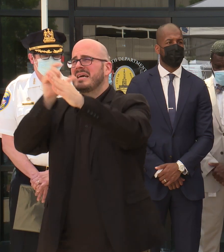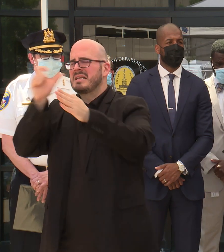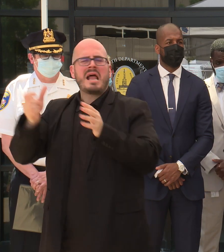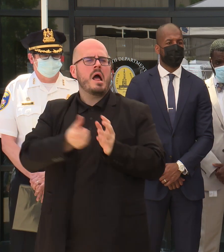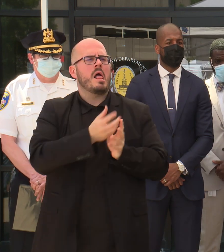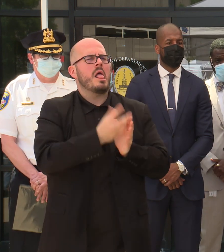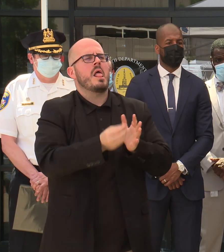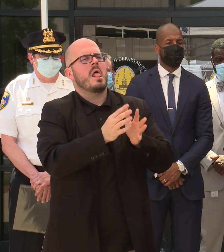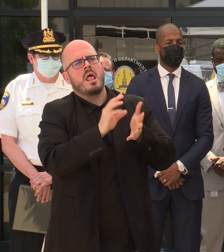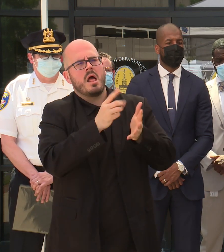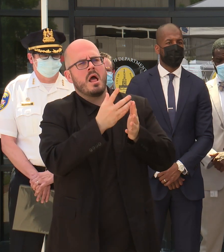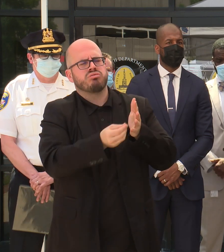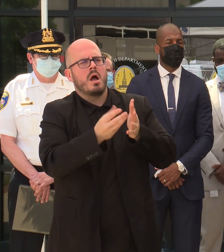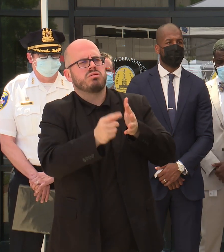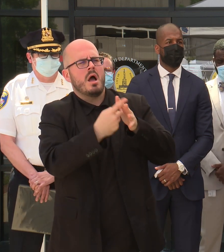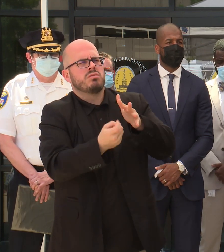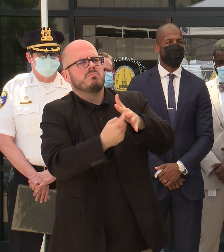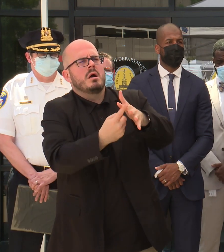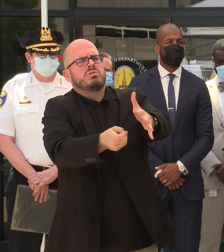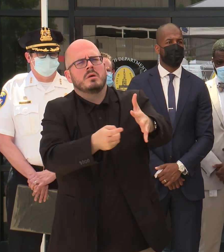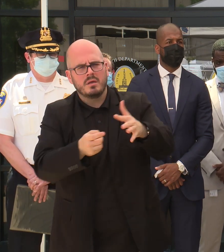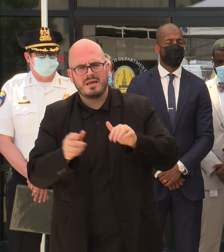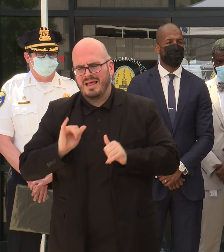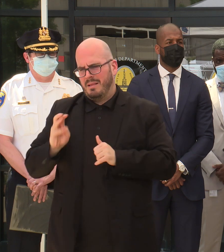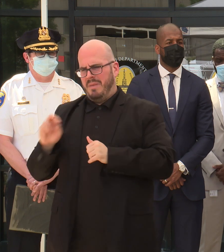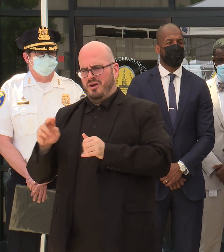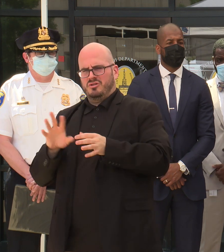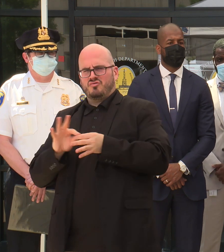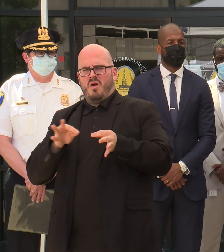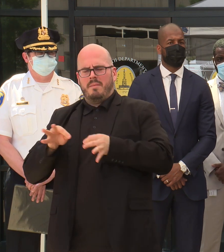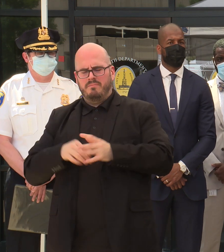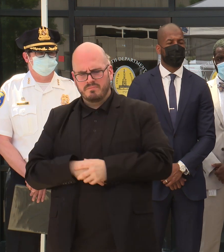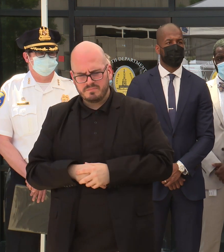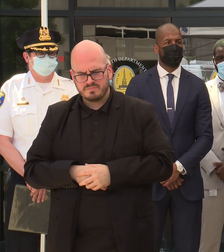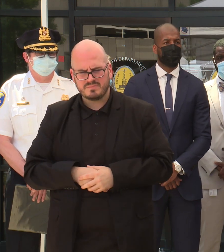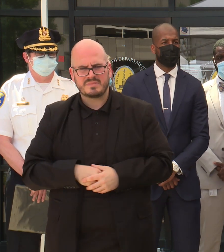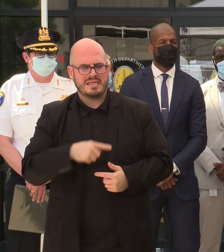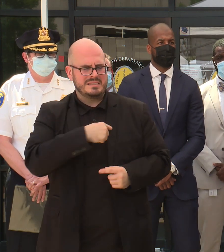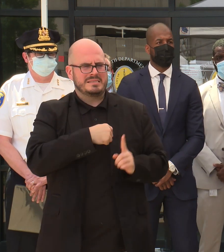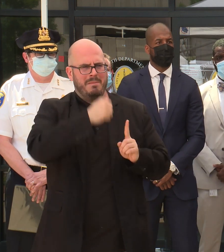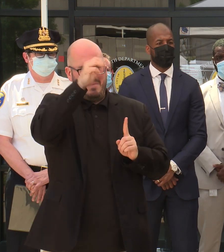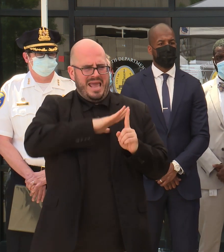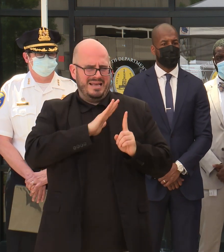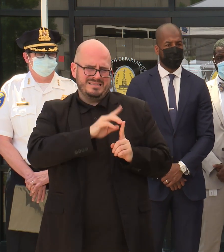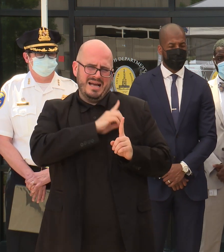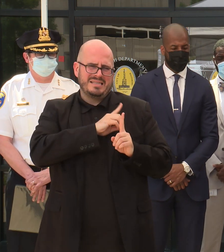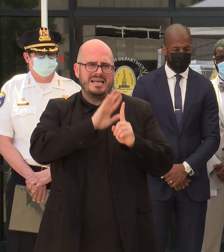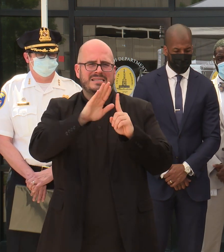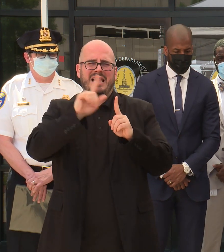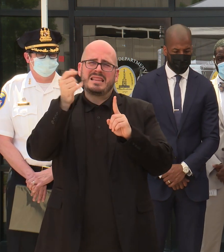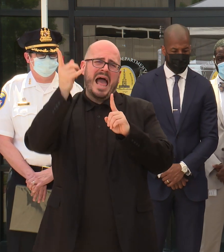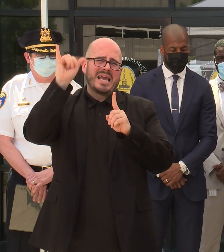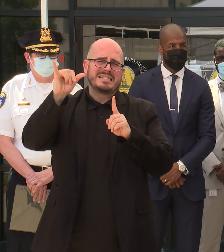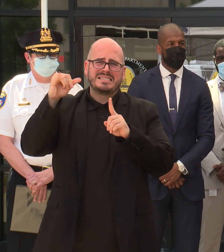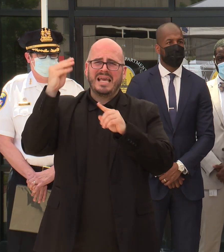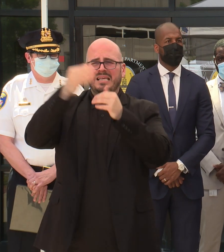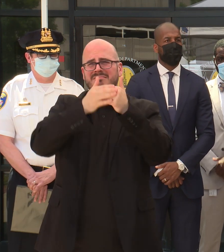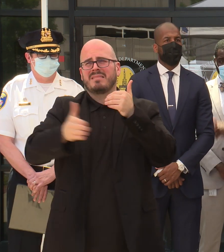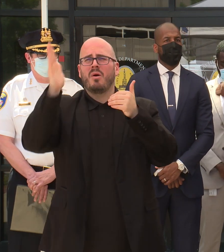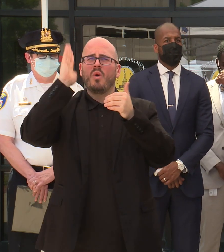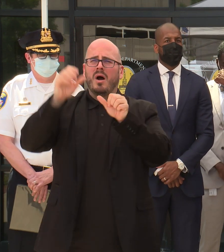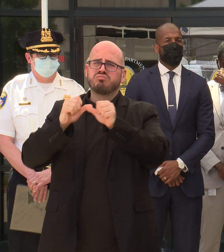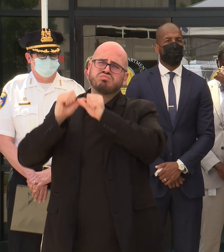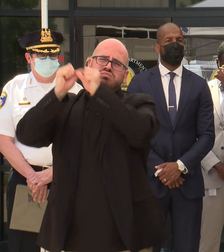pitfalls that our Mayor described earlier. This was about a man legacy that will live on and that's what we stand here today.